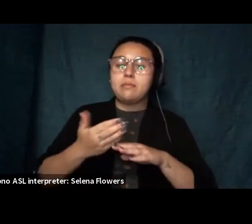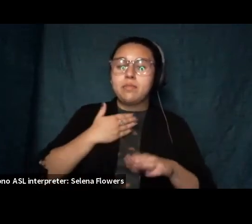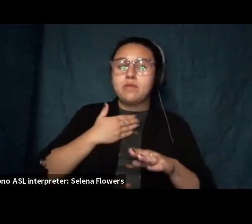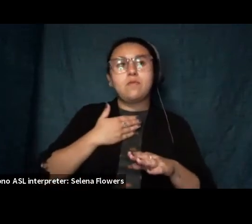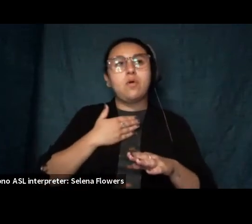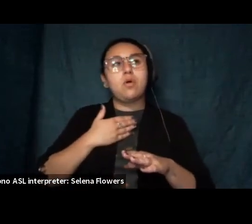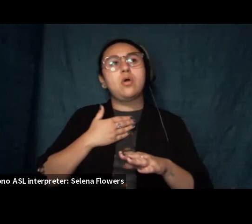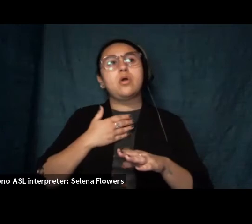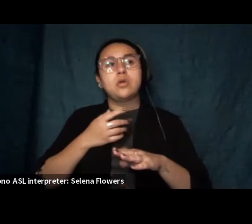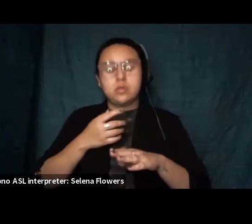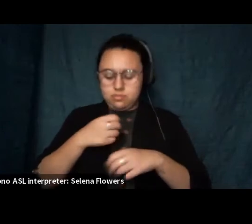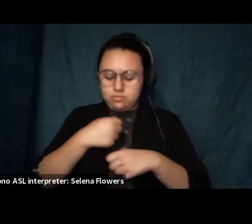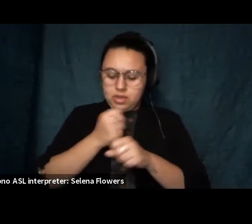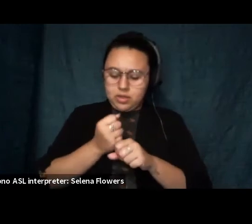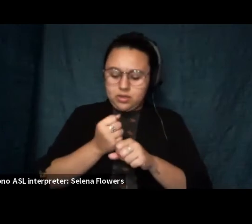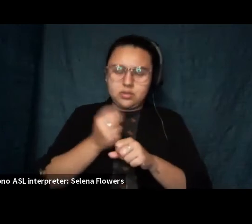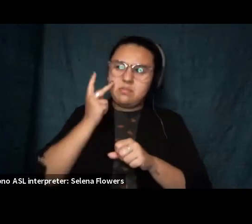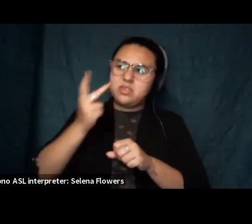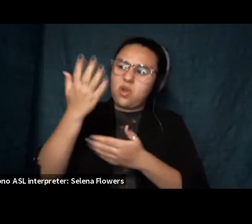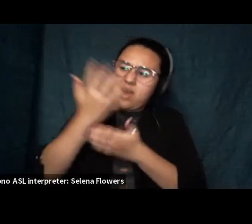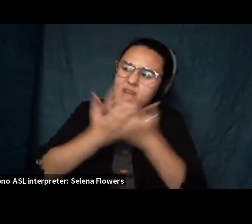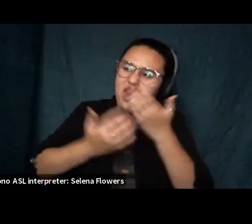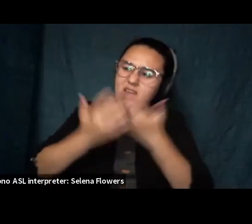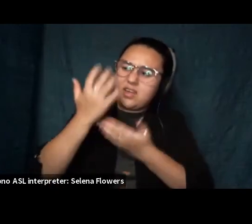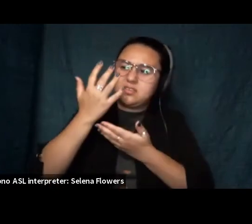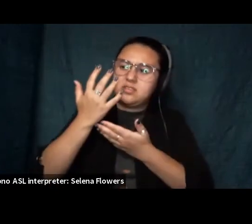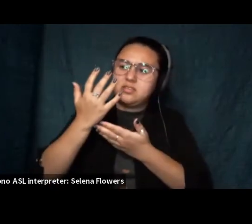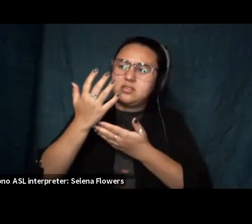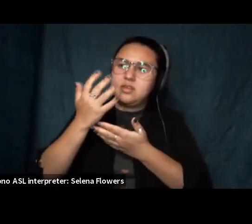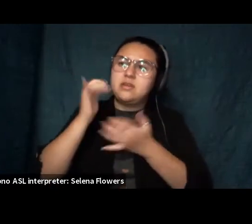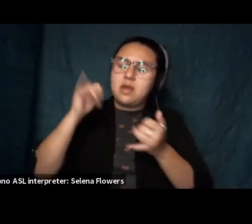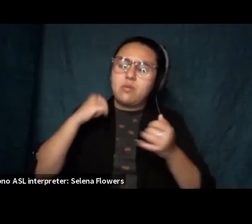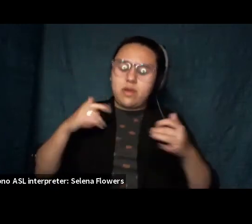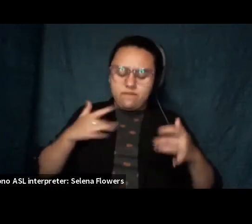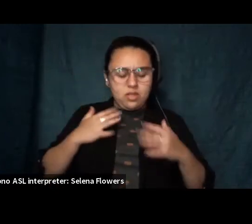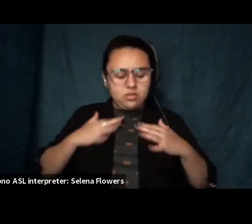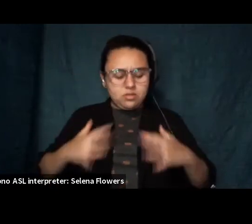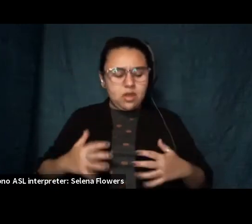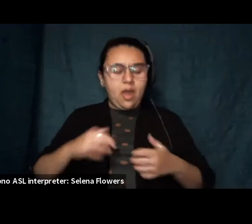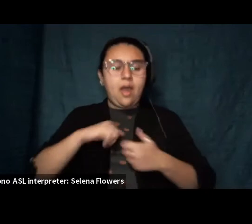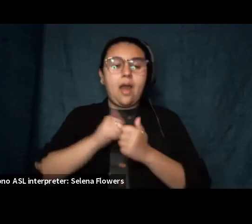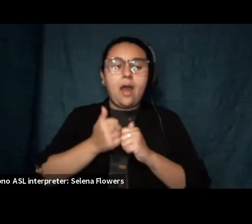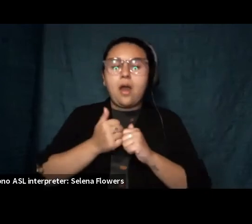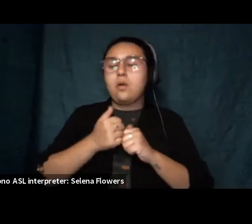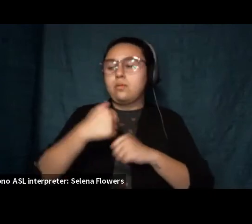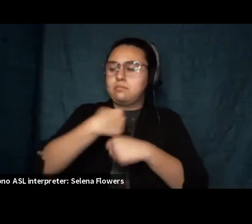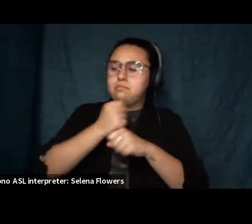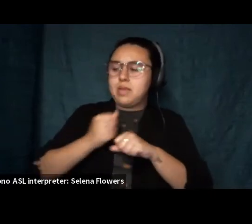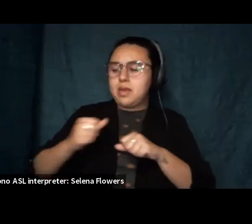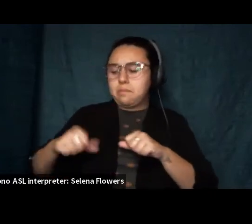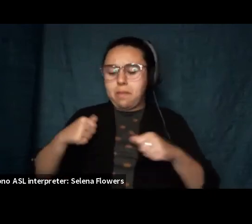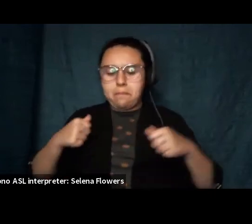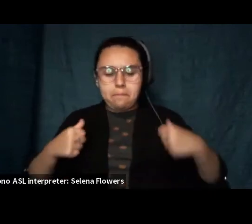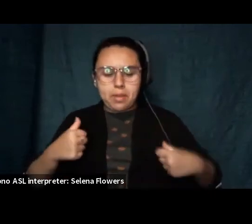hands right now there's just the ghost of how they turned around my body wrenched the whole thing toward another